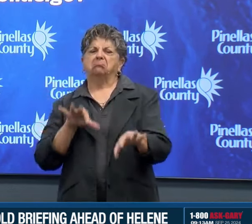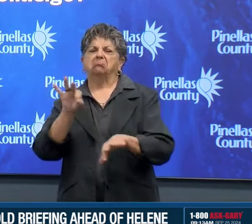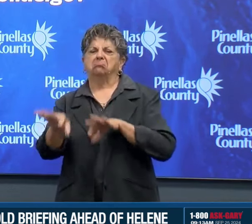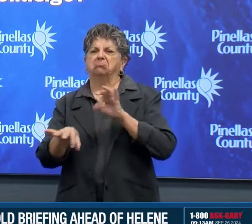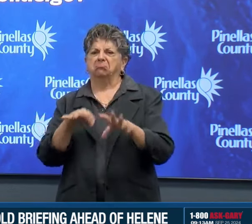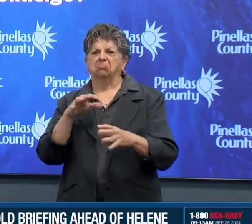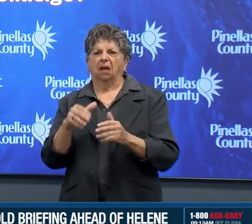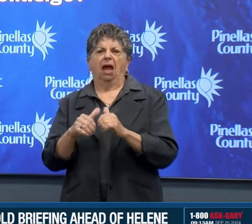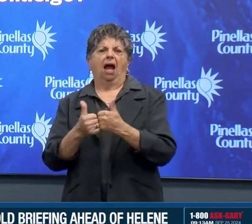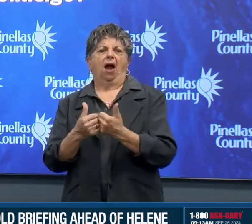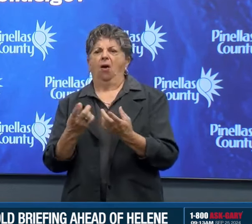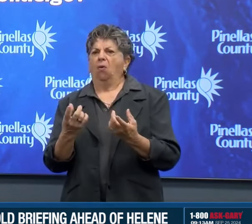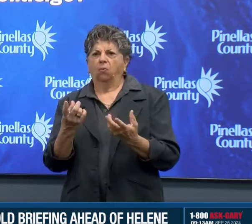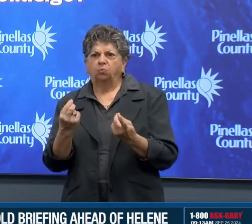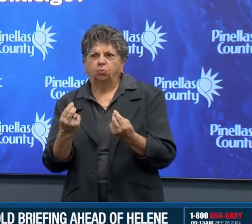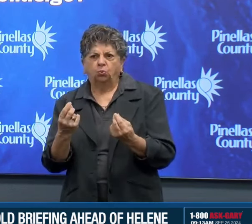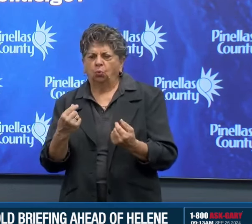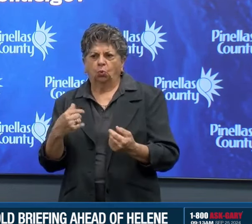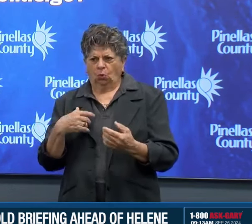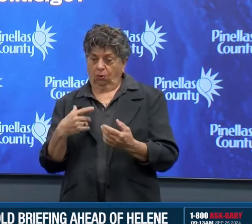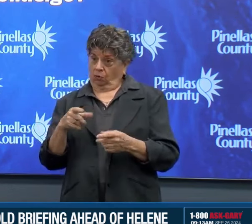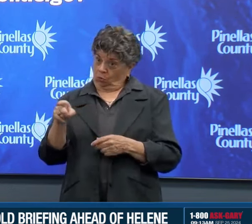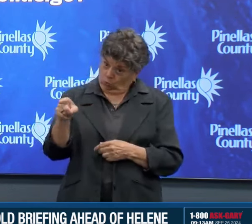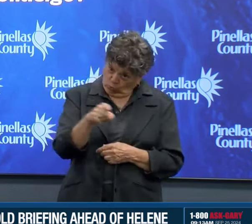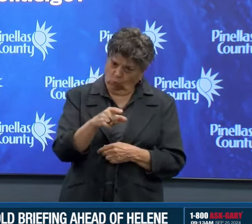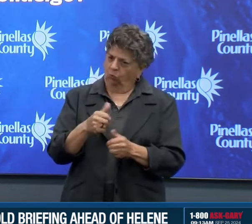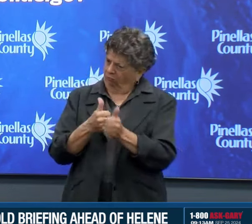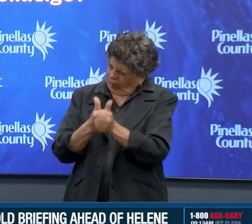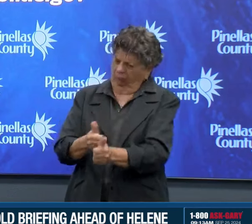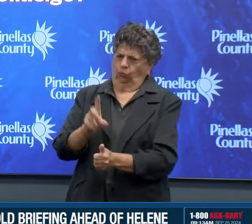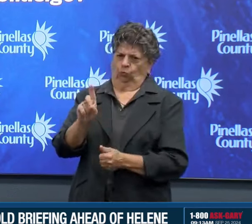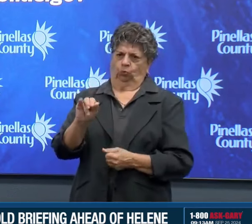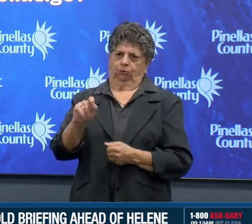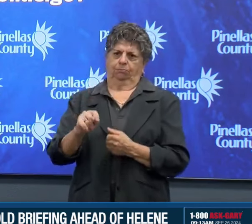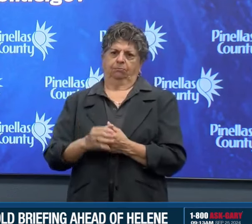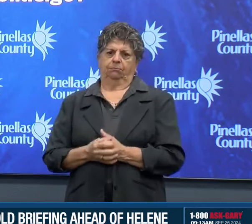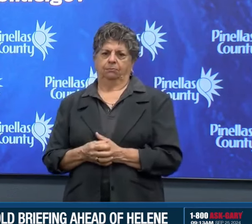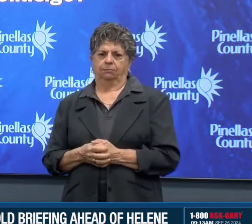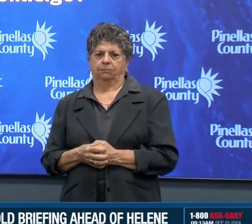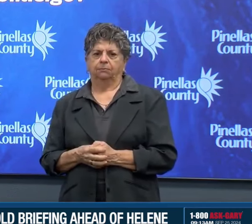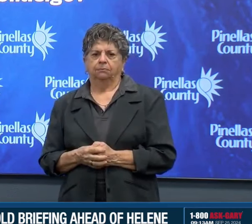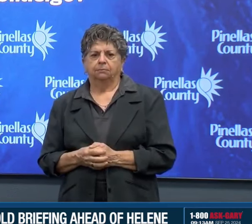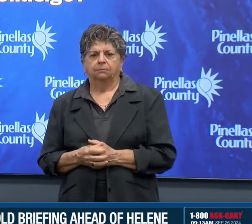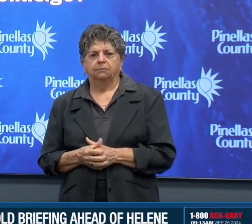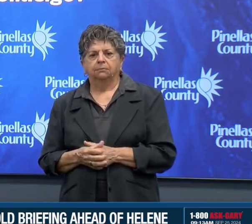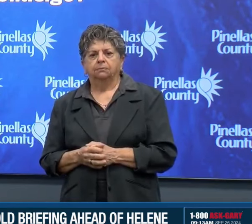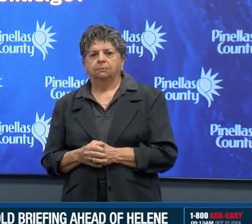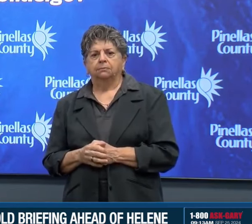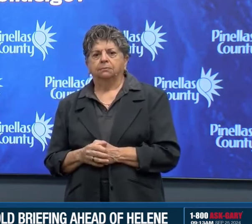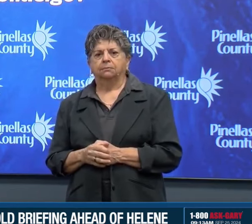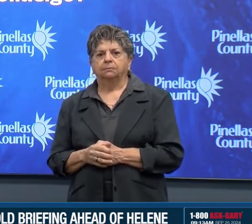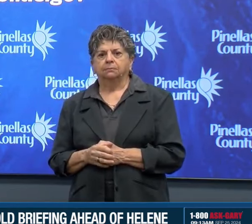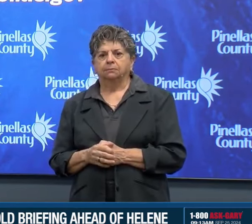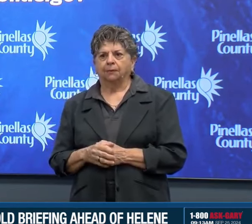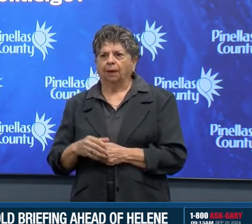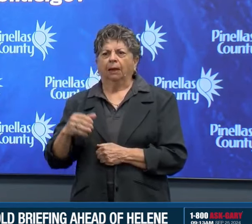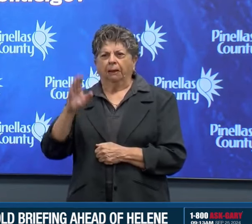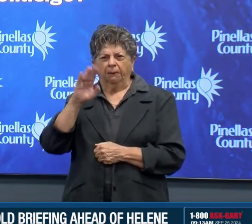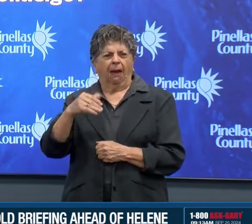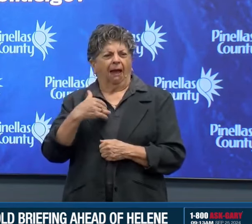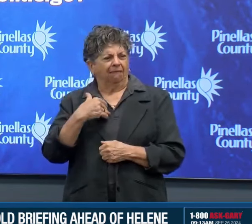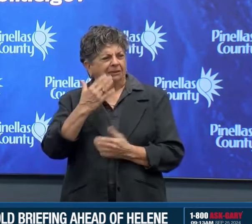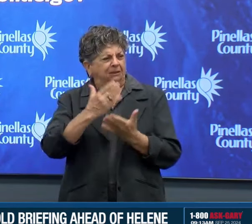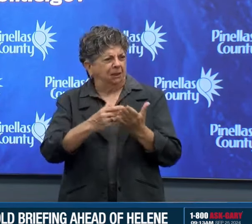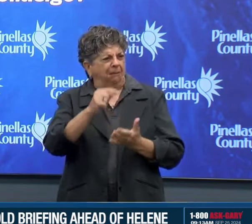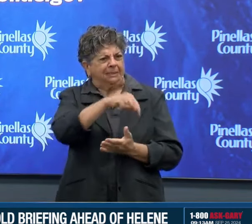work. We've been clearing all the hot spots, trying to have prepare for the amount of storm surge that's going to come, drawing down water levels,